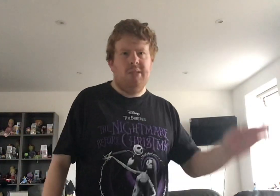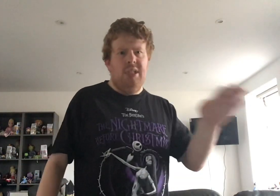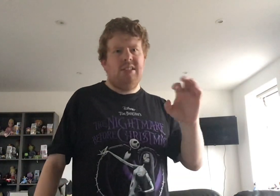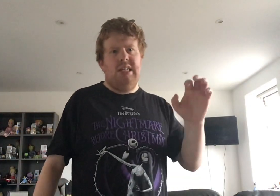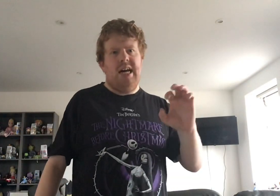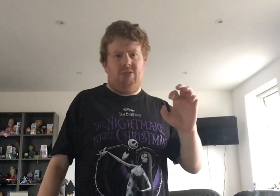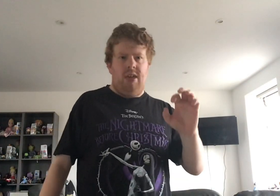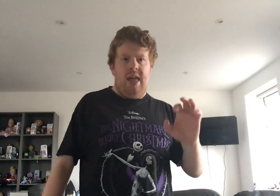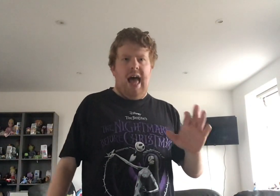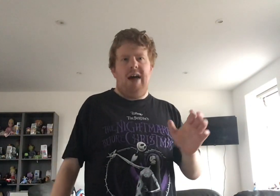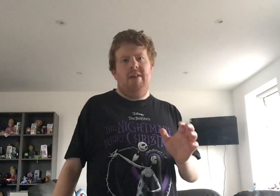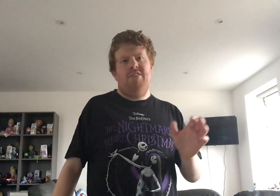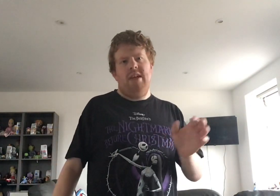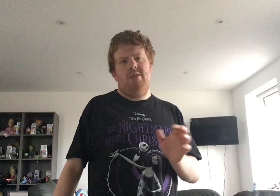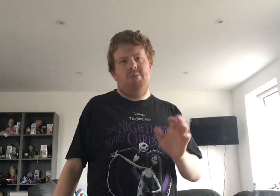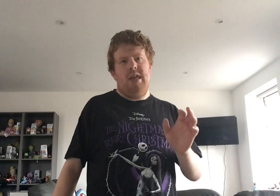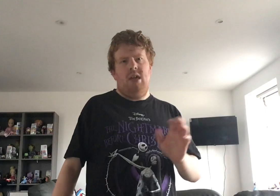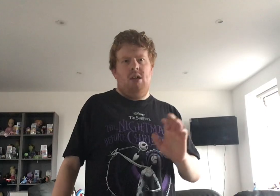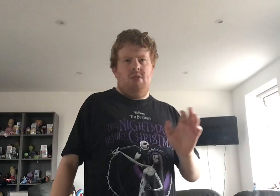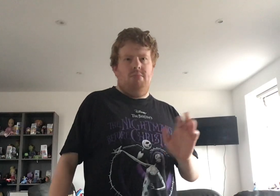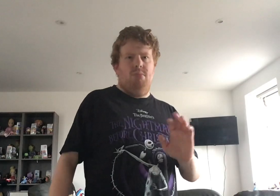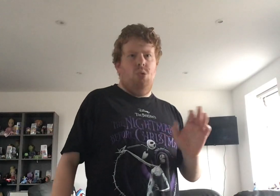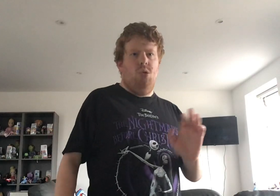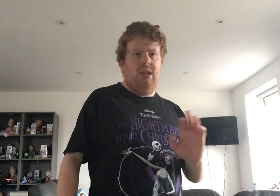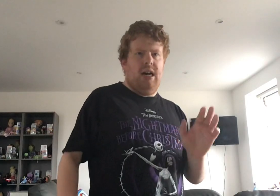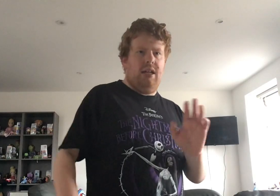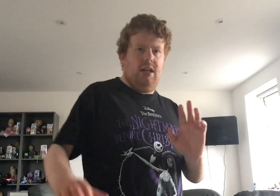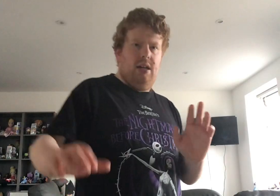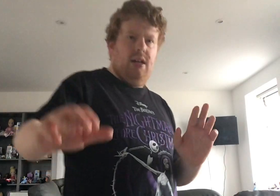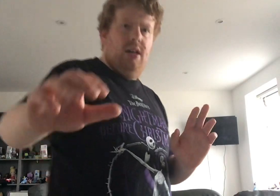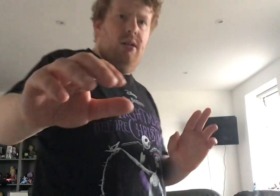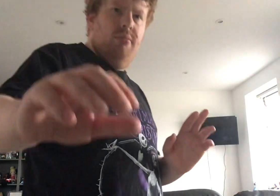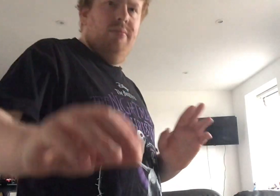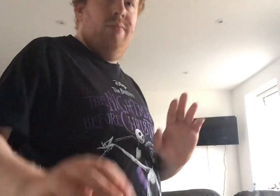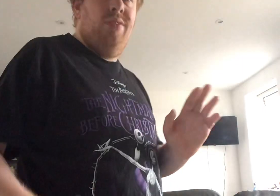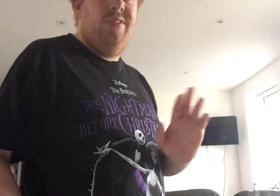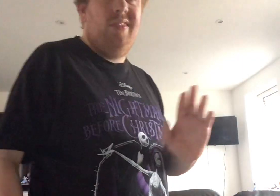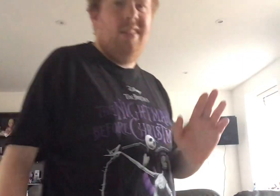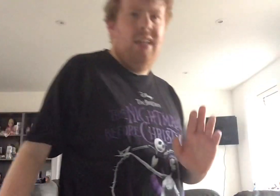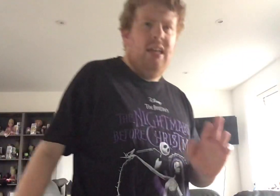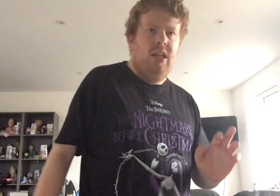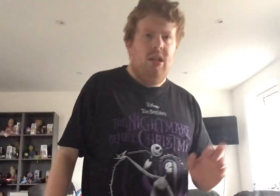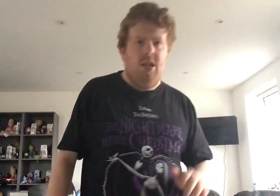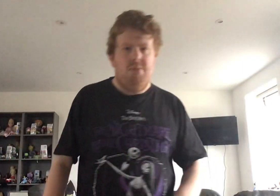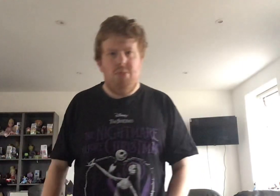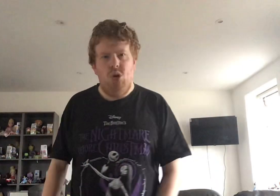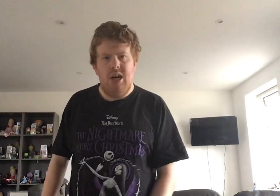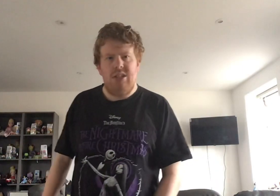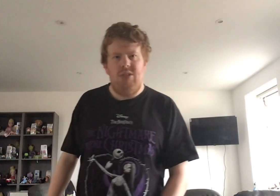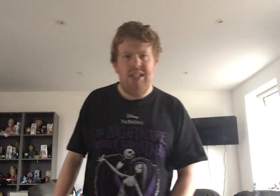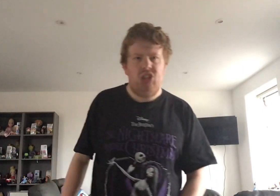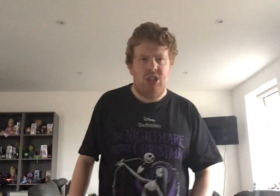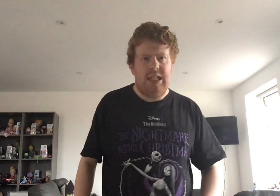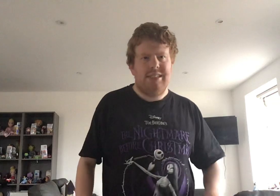similar to Harry. However, it would be more like, um, more aggression and